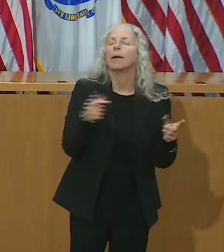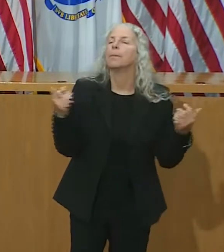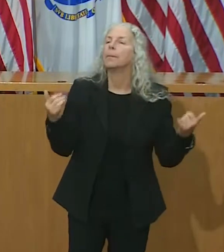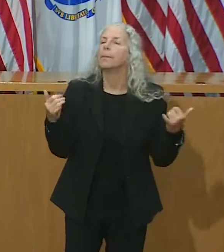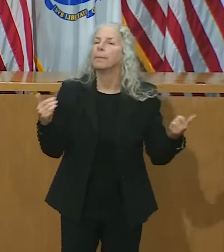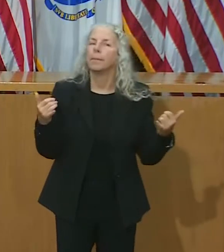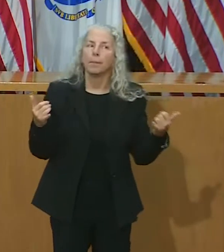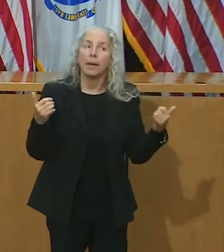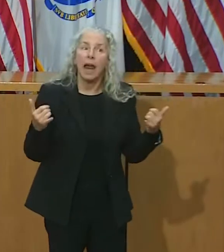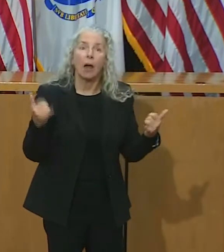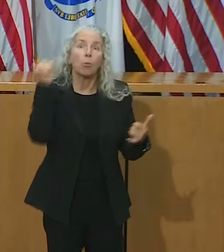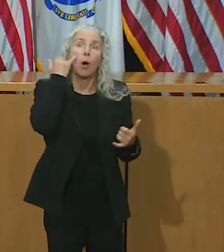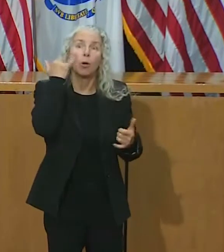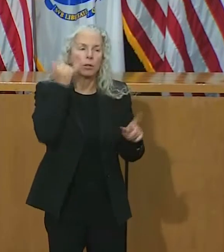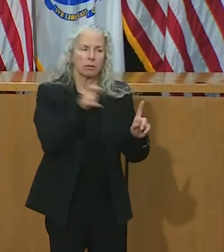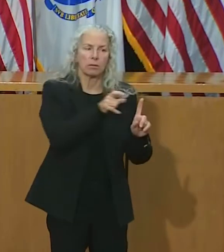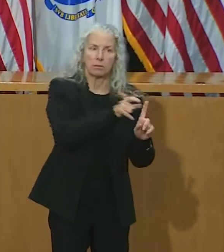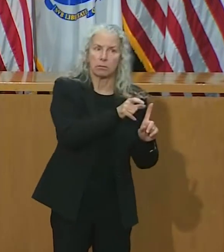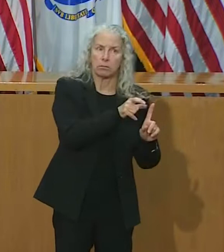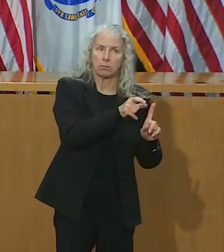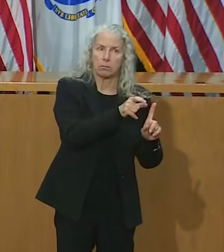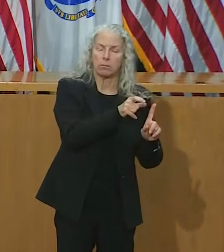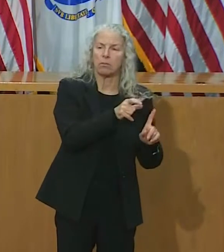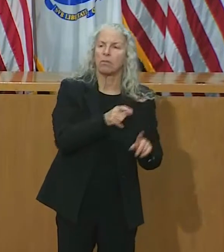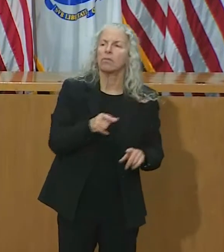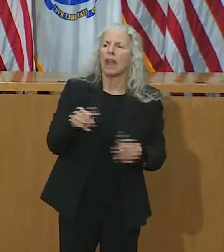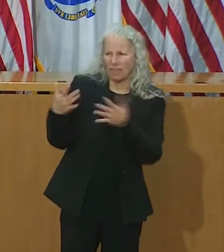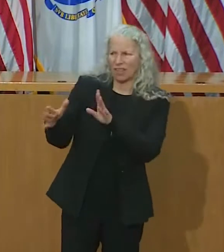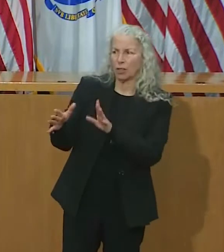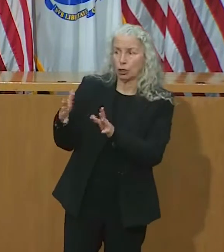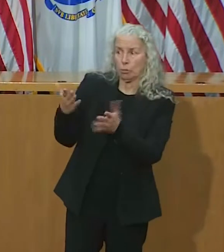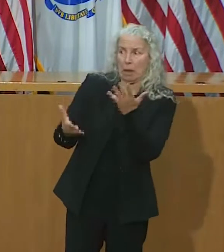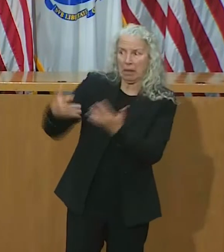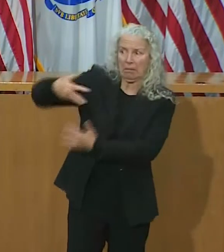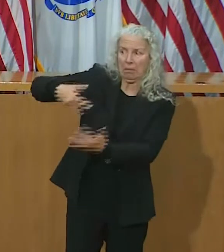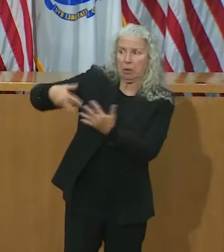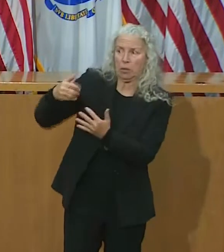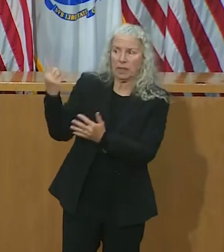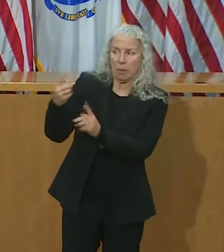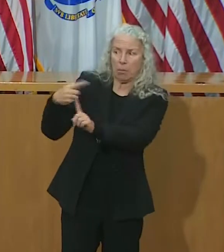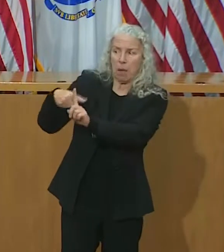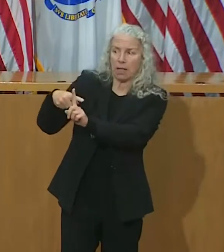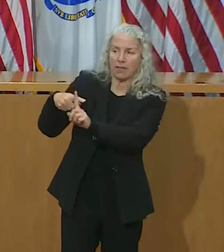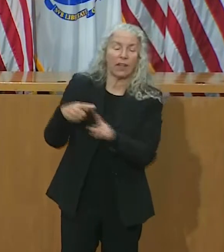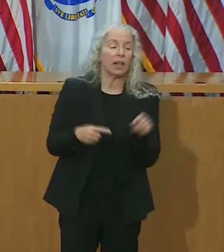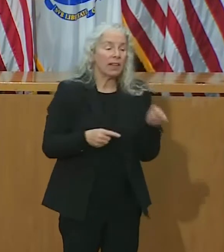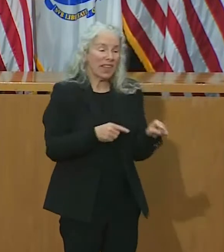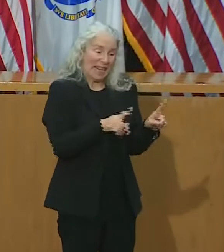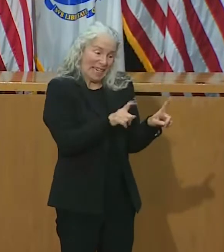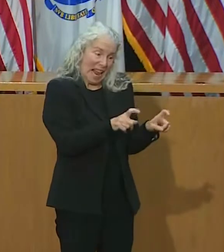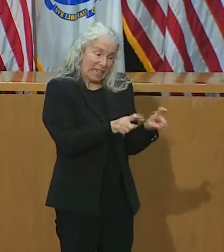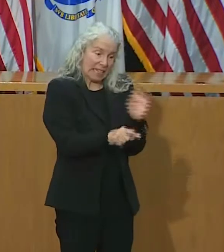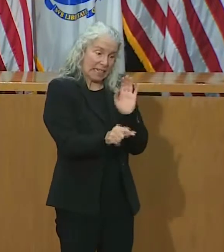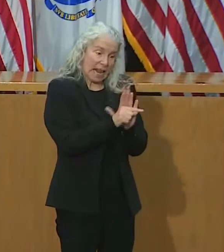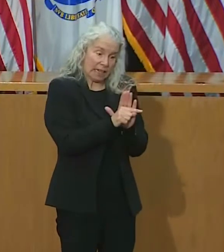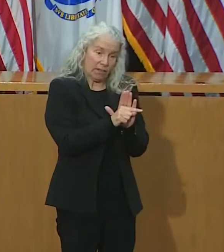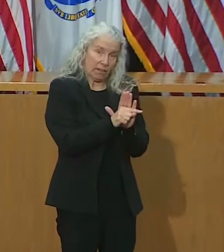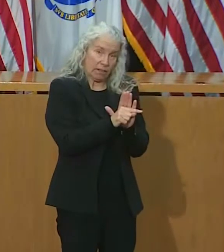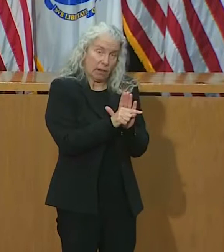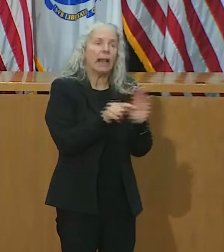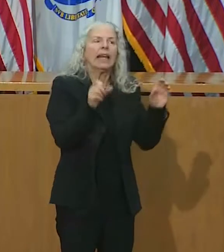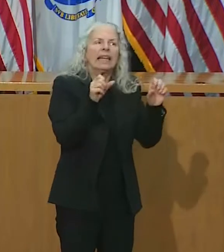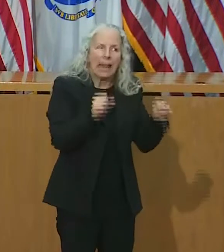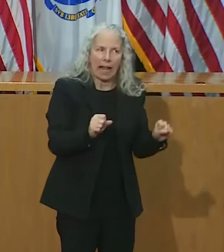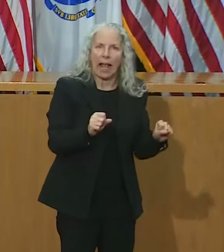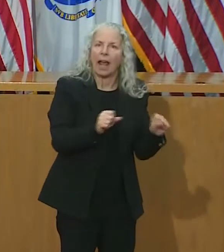allows those who have been exposed to COVID to test out of quarantine after 10 days if they meet all of